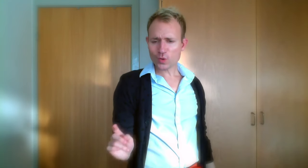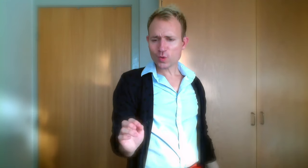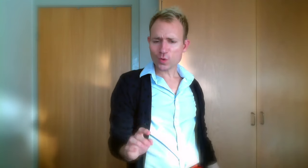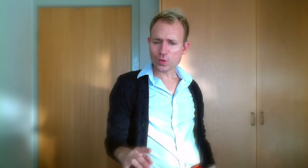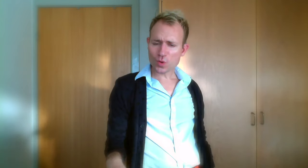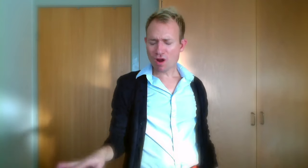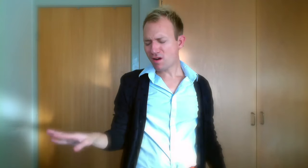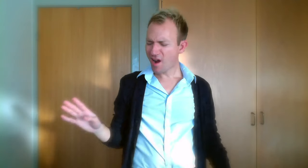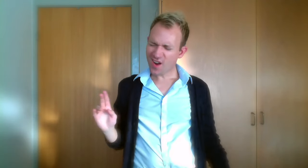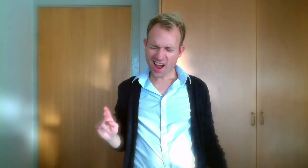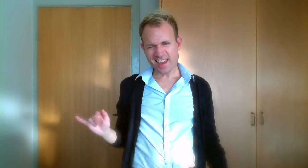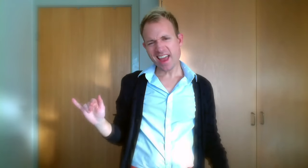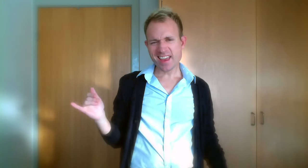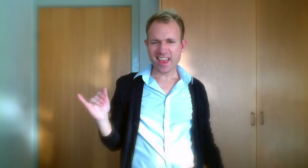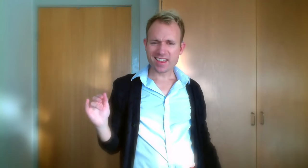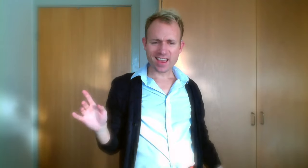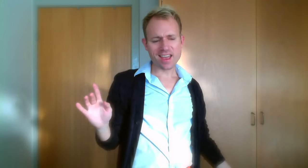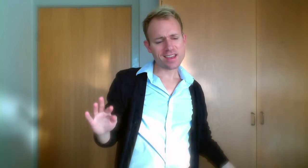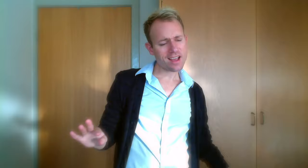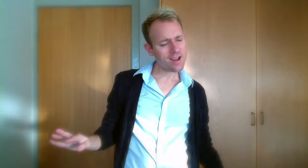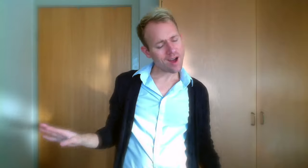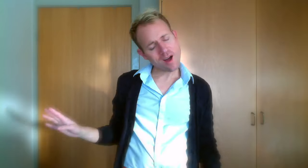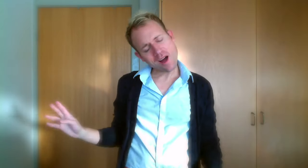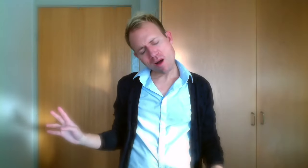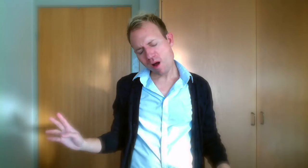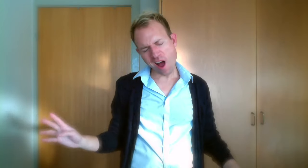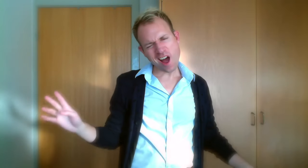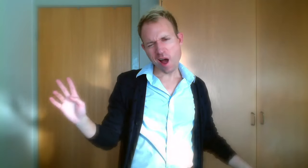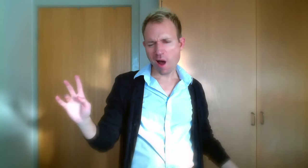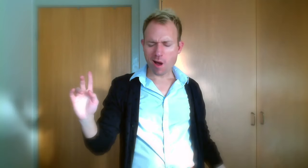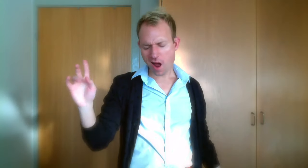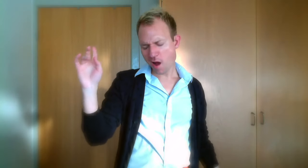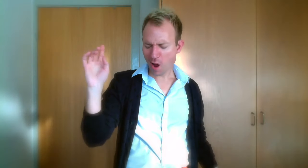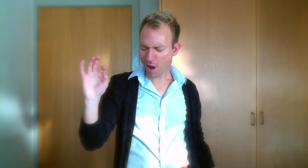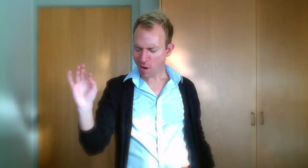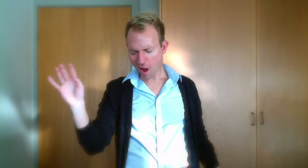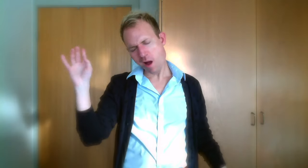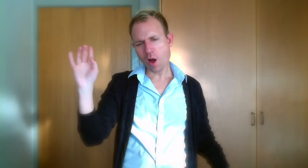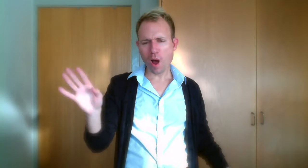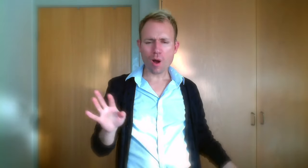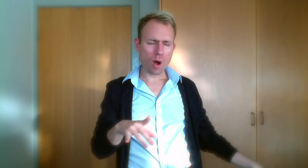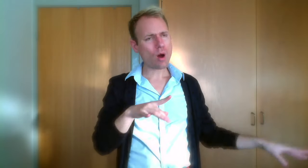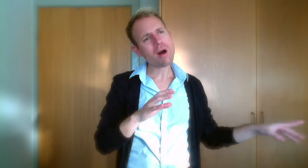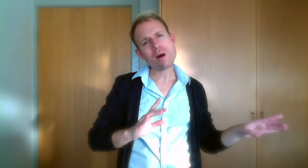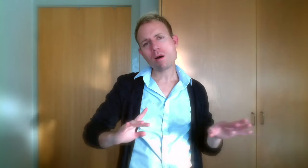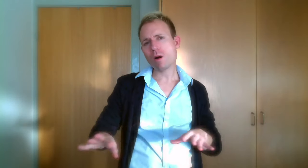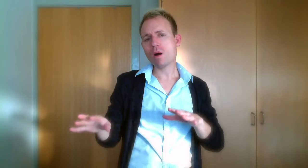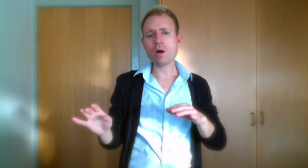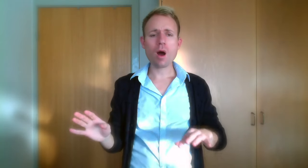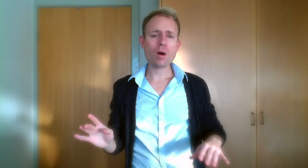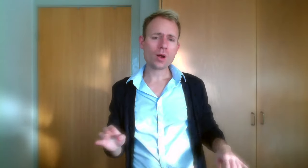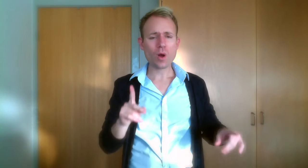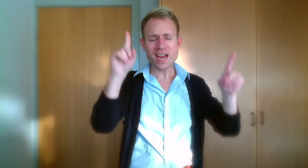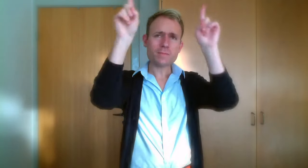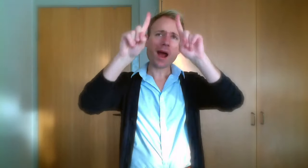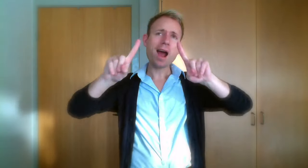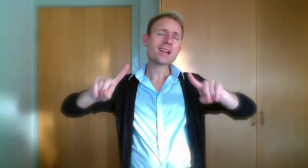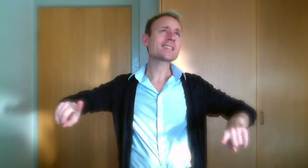on Christmas night